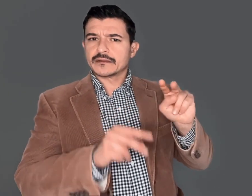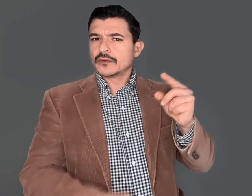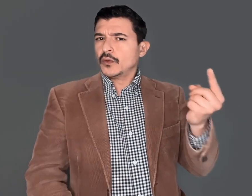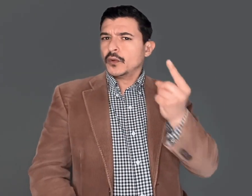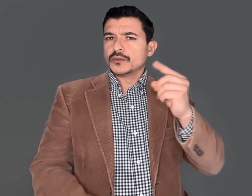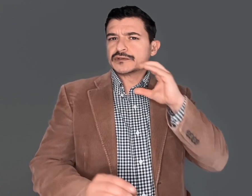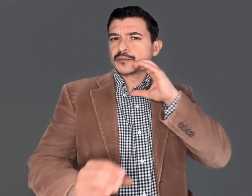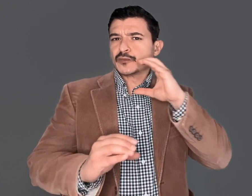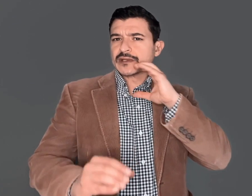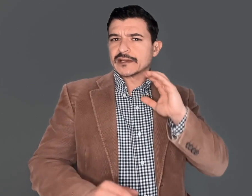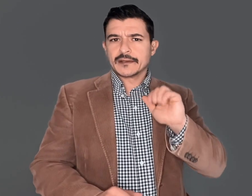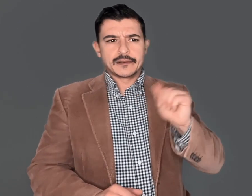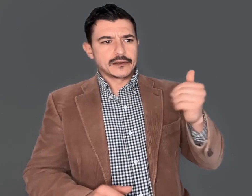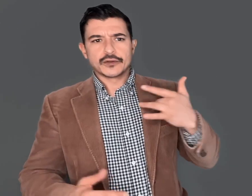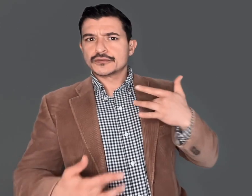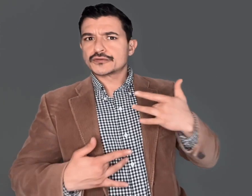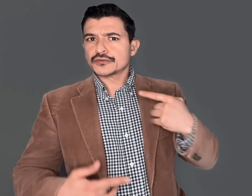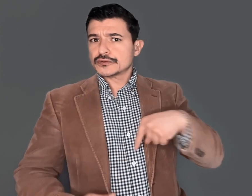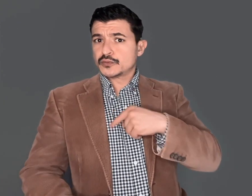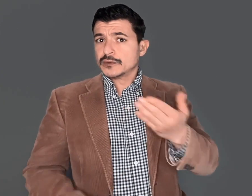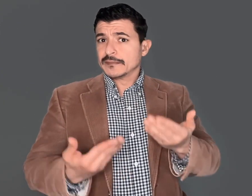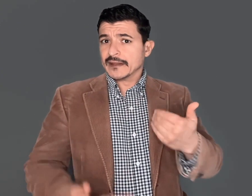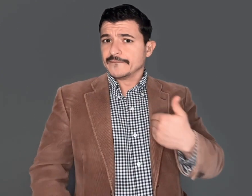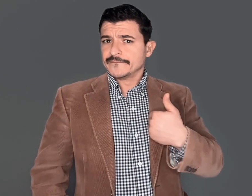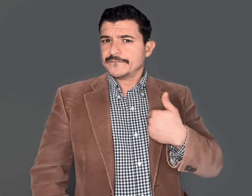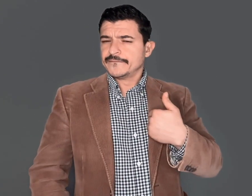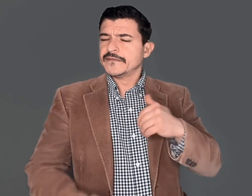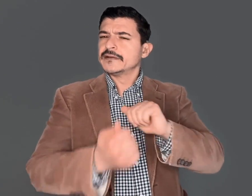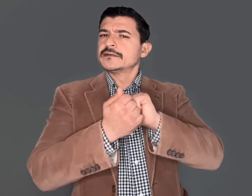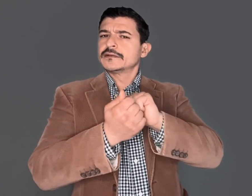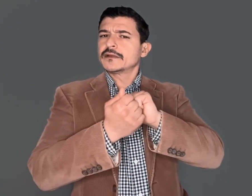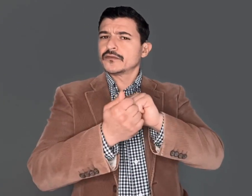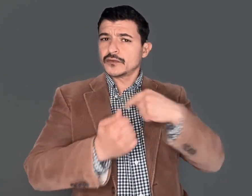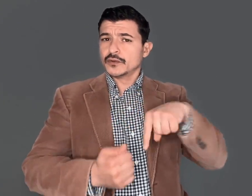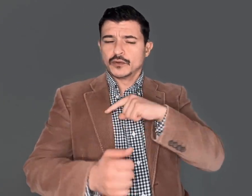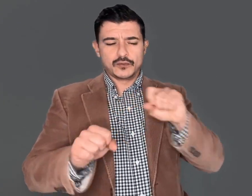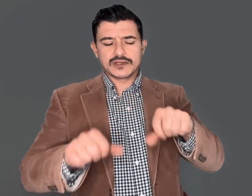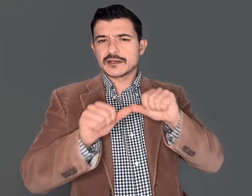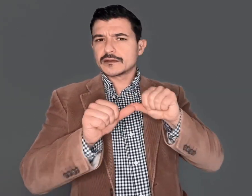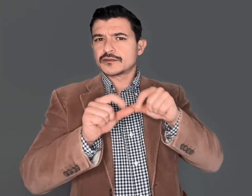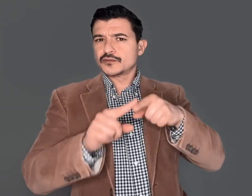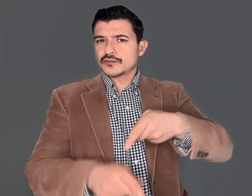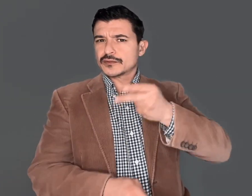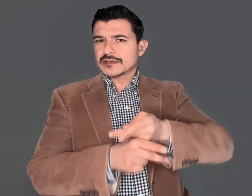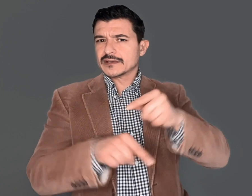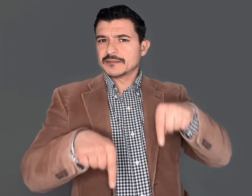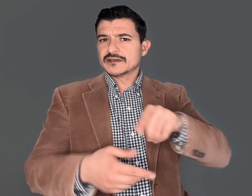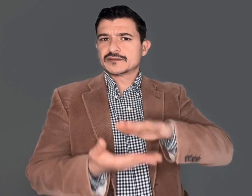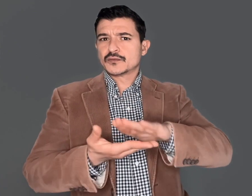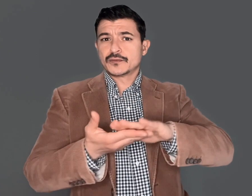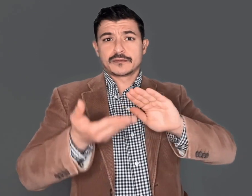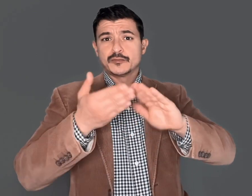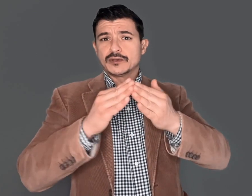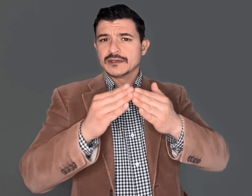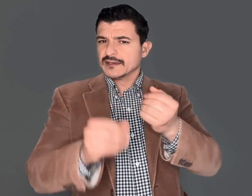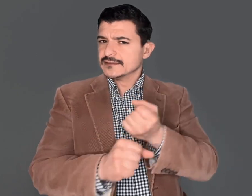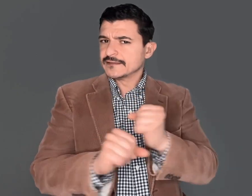and to always communicate any concerns we may have. Together, we can continue to keep our school